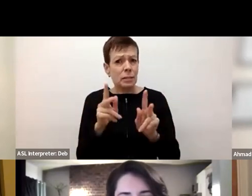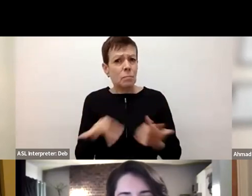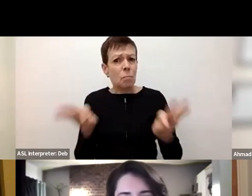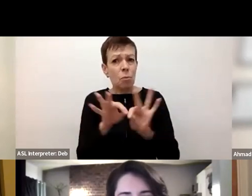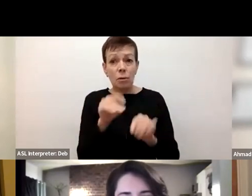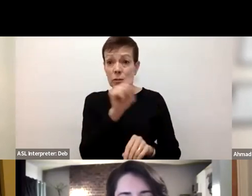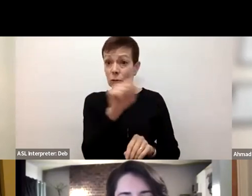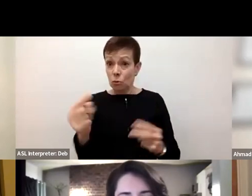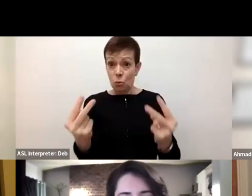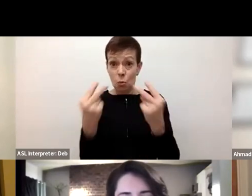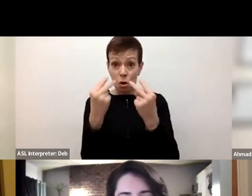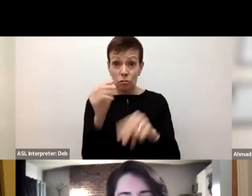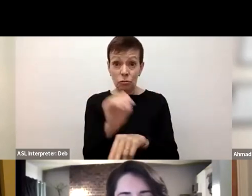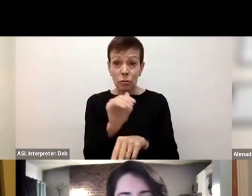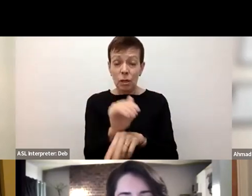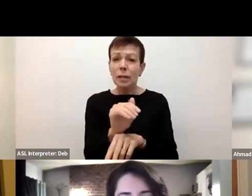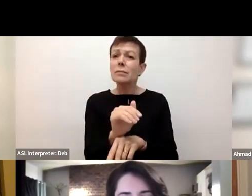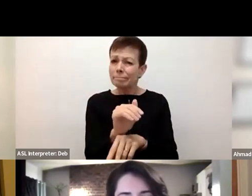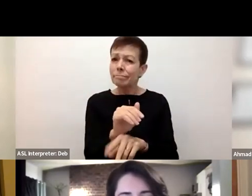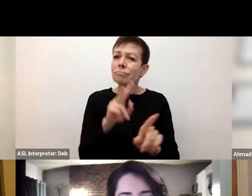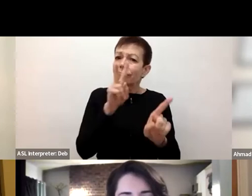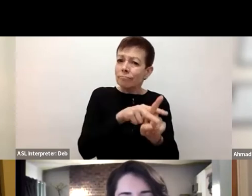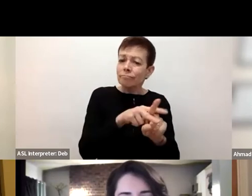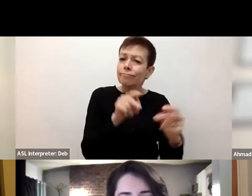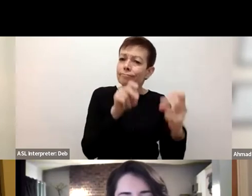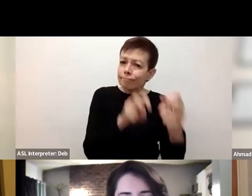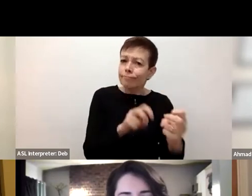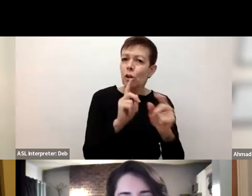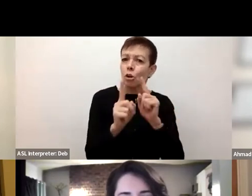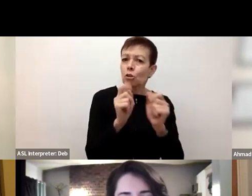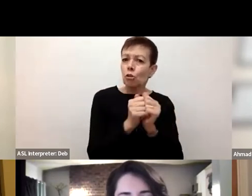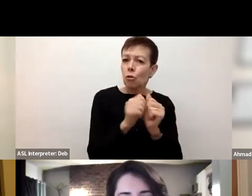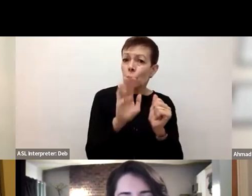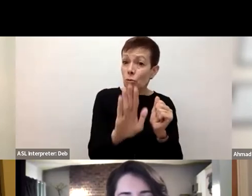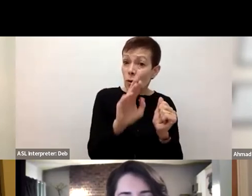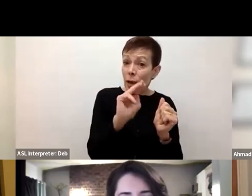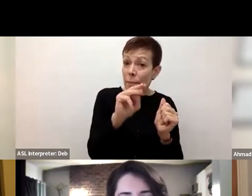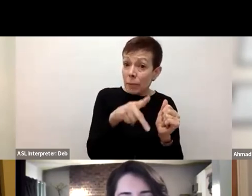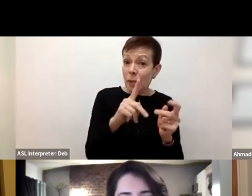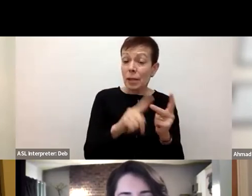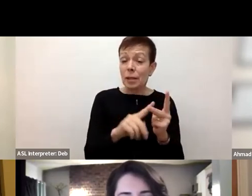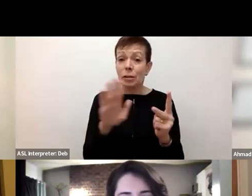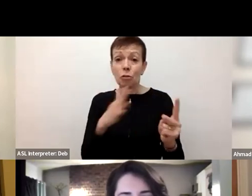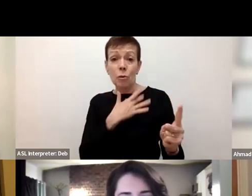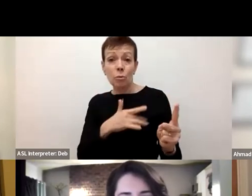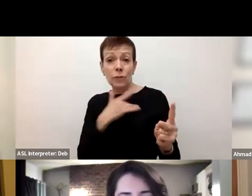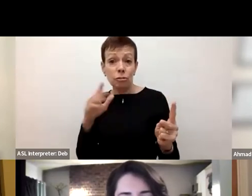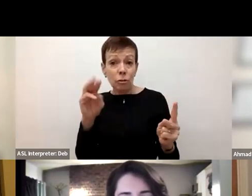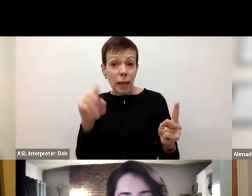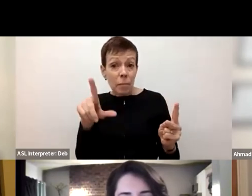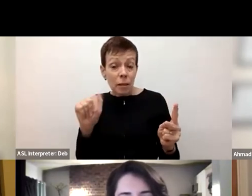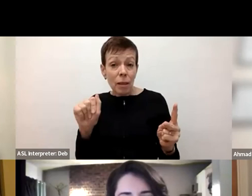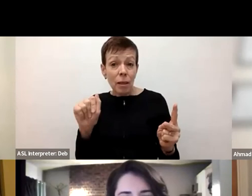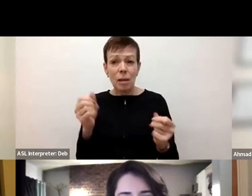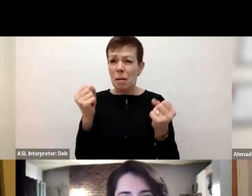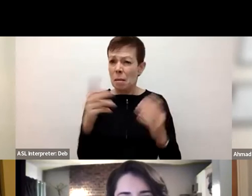today and speak to kind of your members of parliament, whether federal or provincial, go to their offices and speak with them. Many of them may not even appreciate this